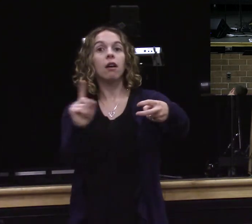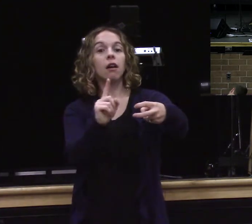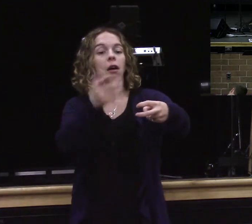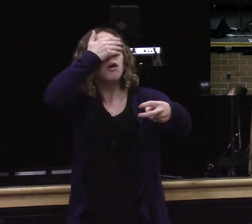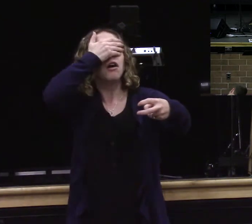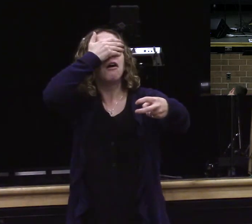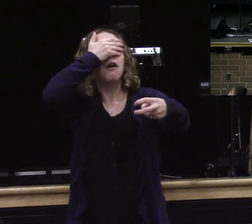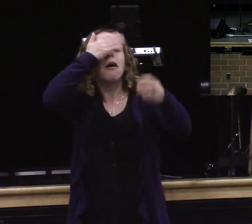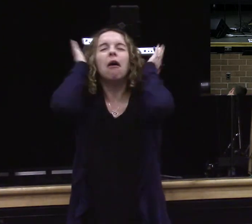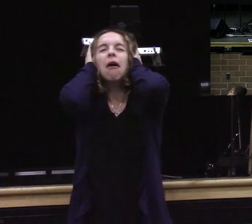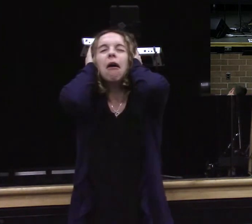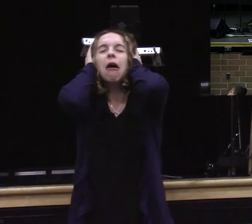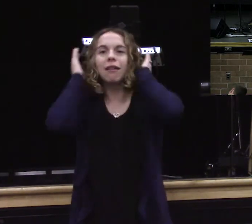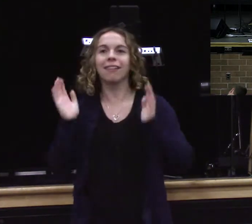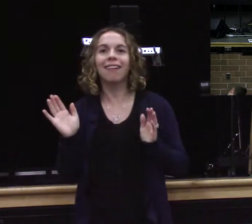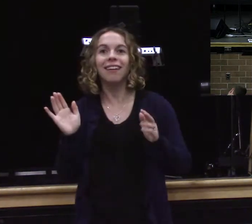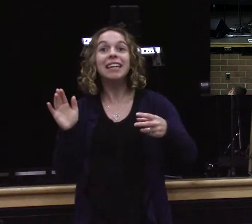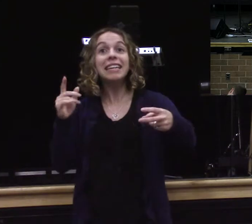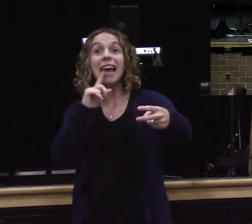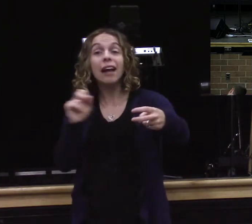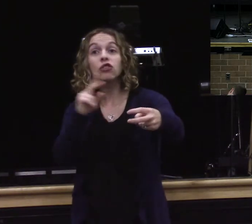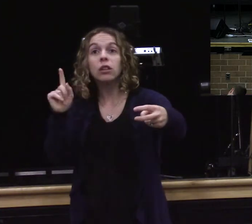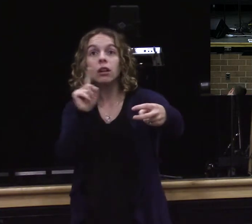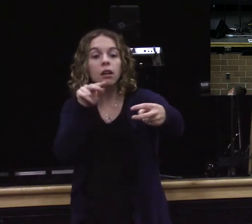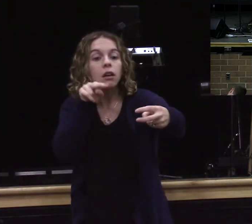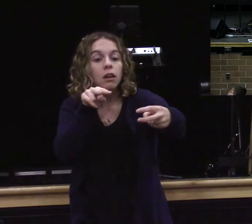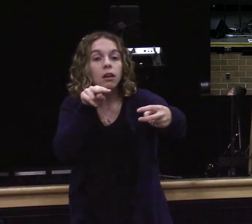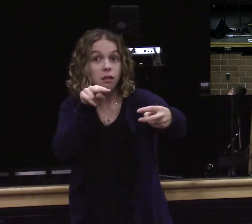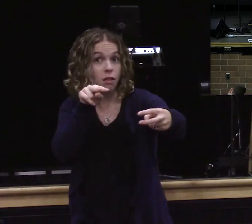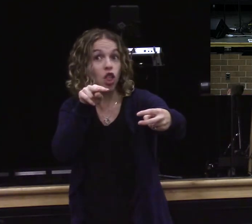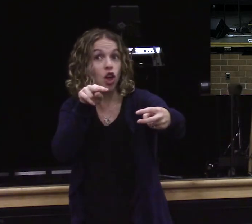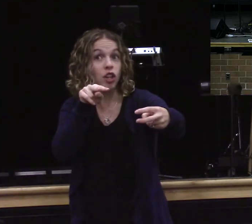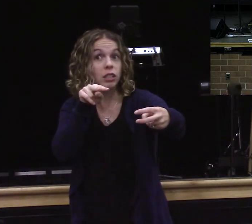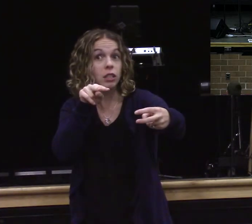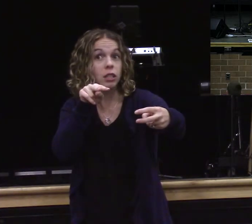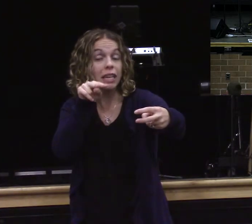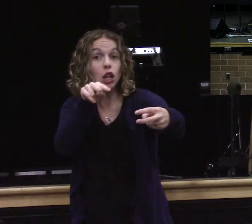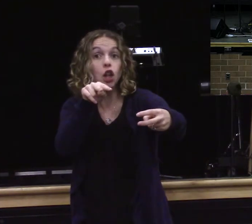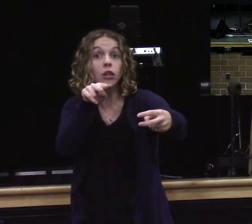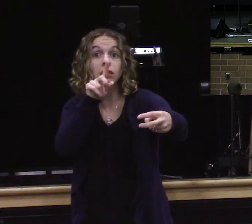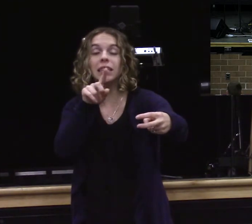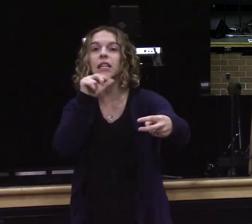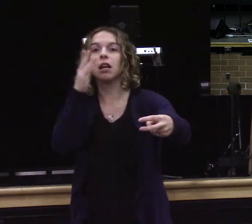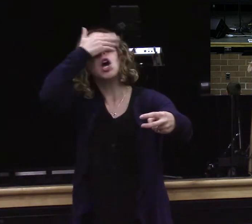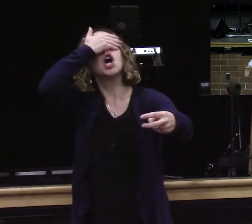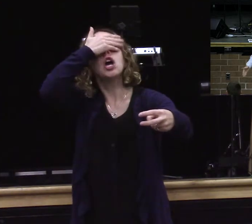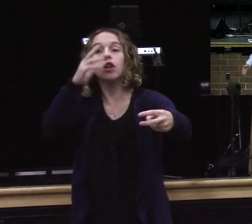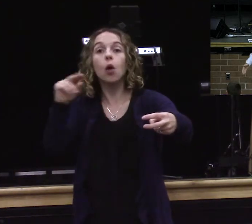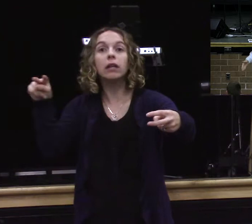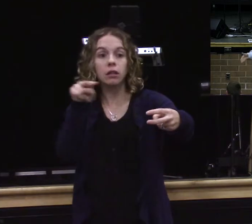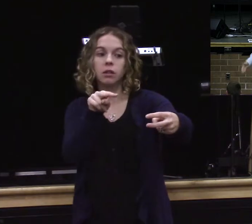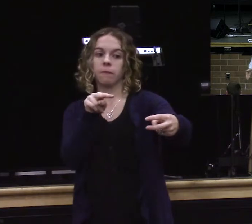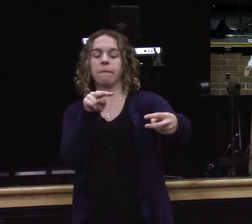one. He actually looked. He he. The Greek word. He really. It's like he paid